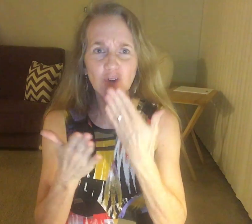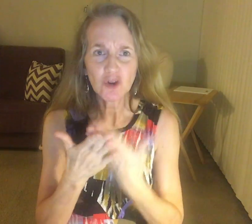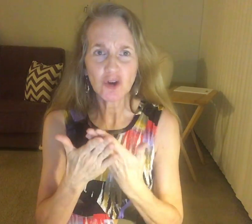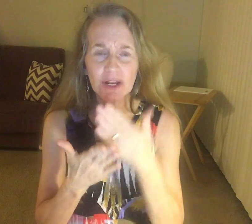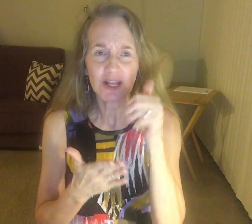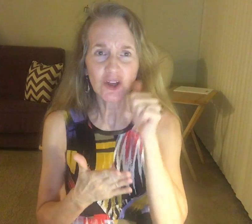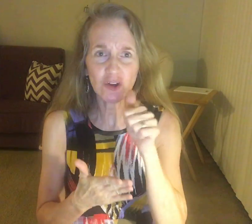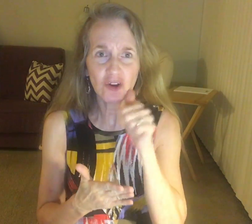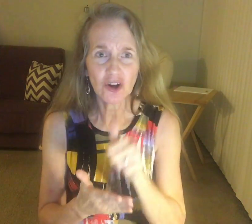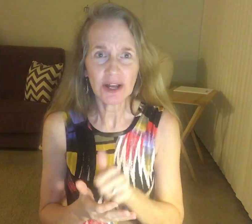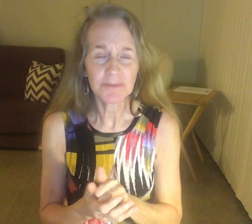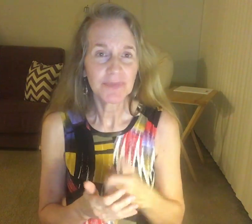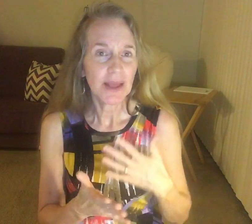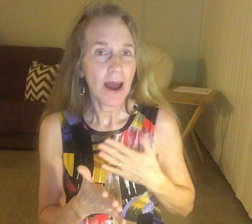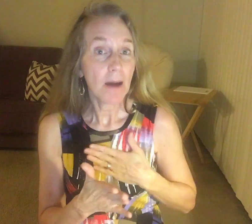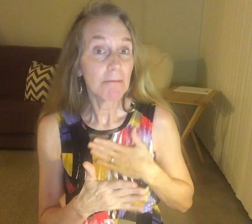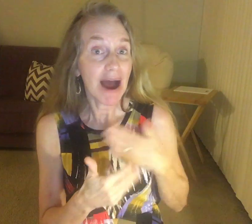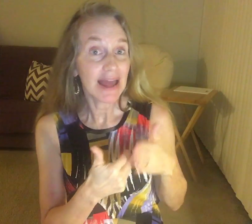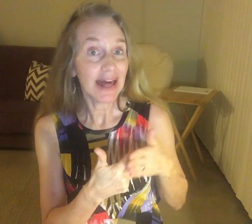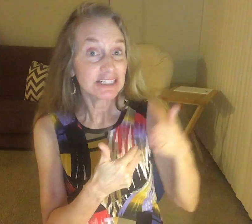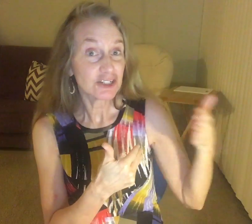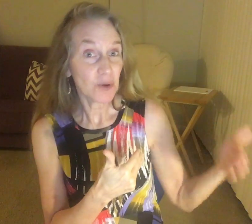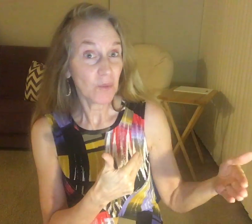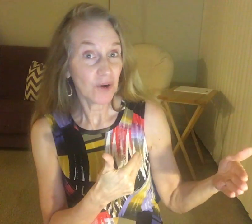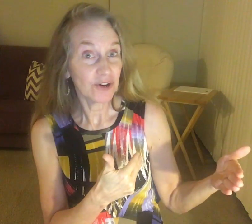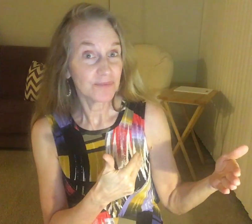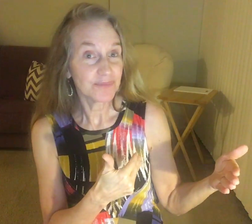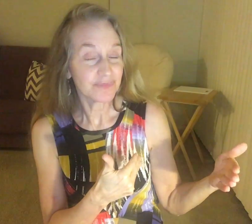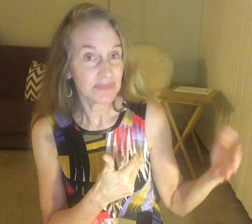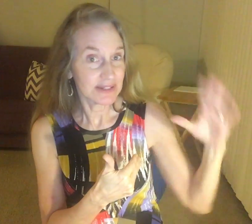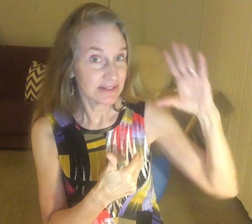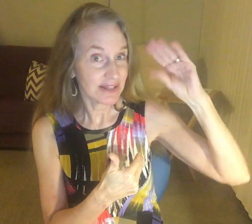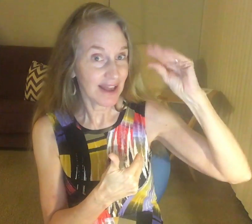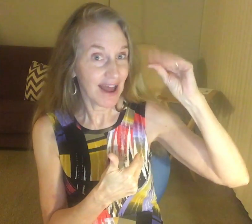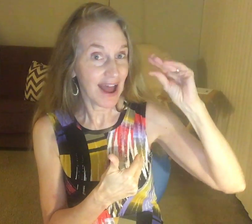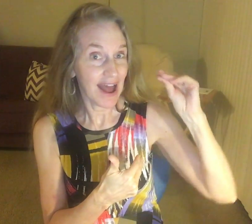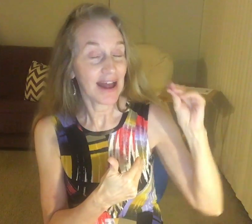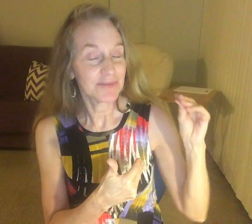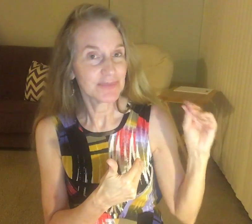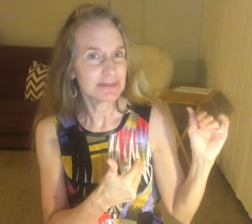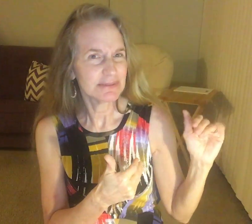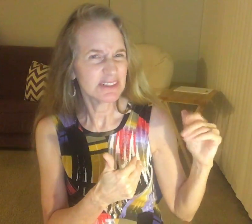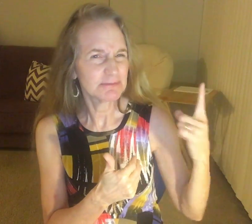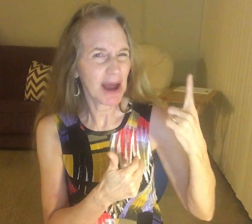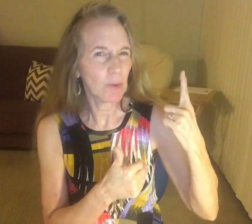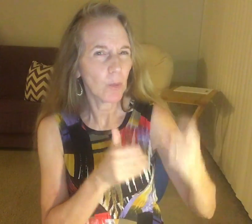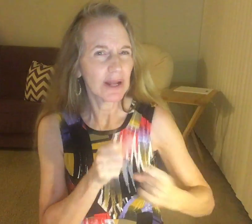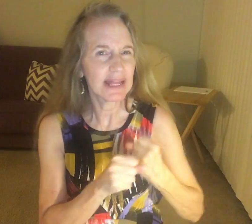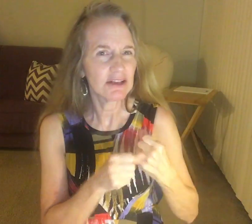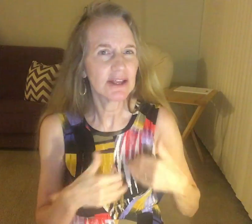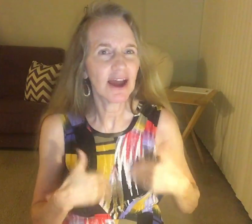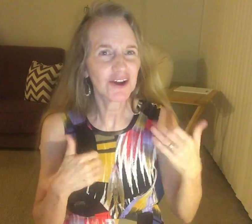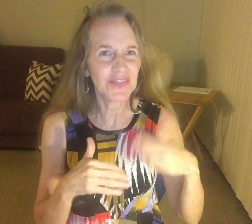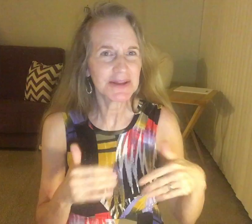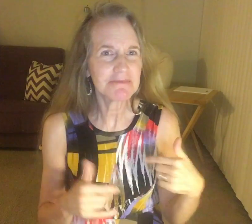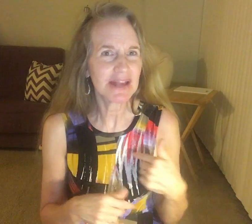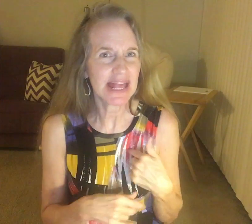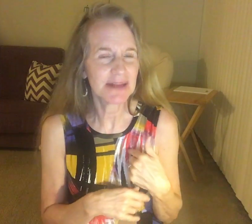good girl. But, my next door, there's a guy. He found one of your neck at the main.